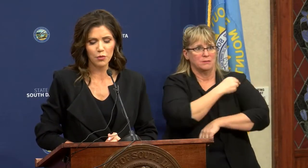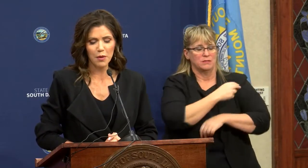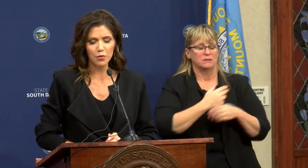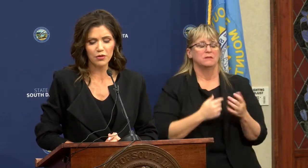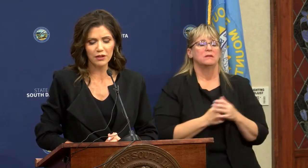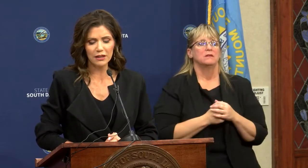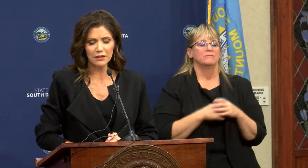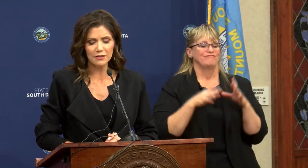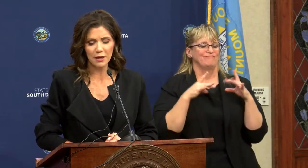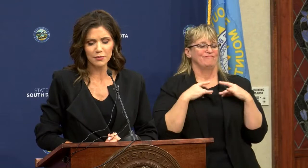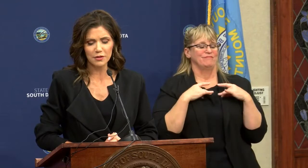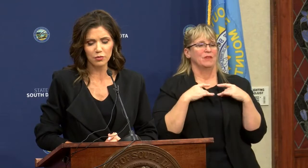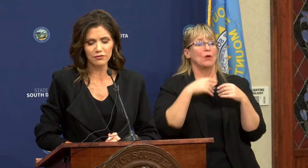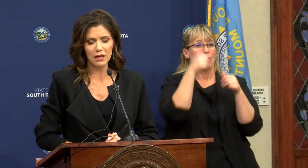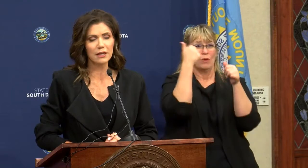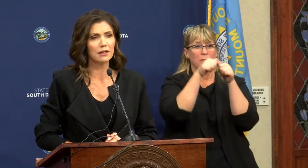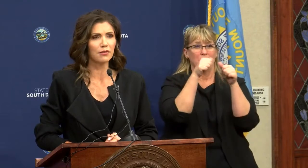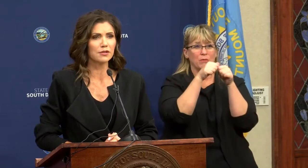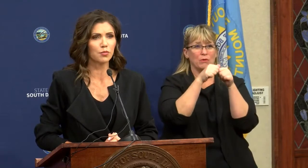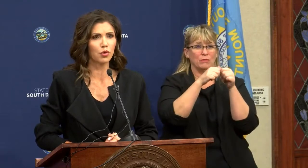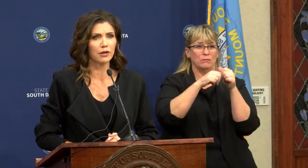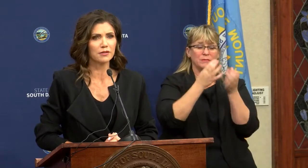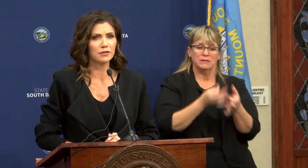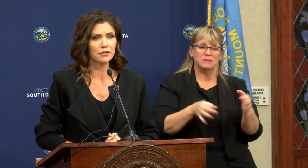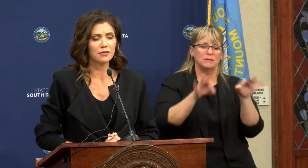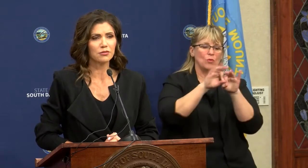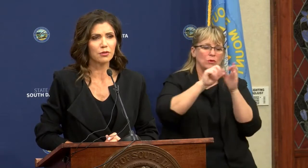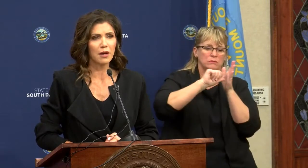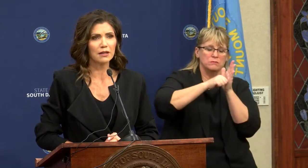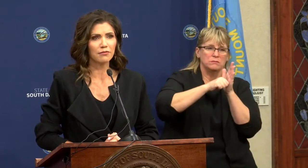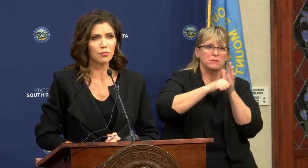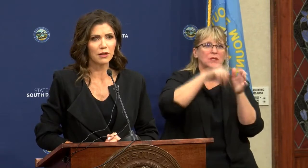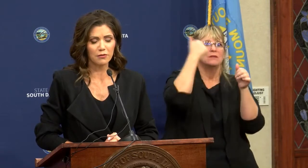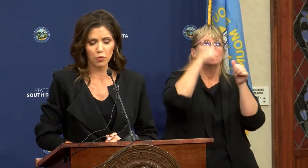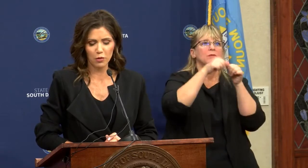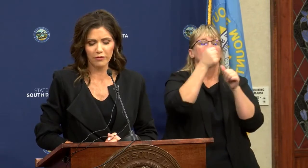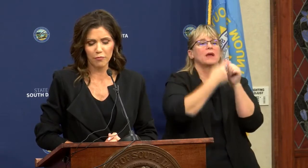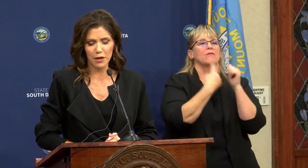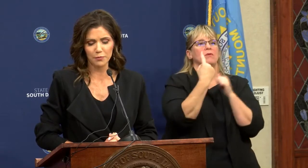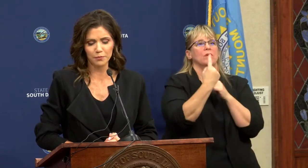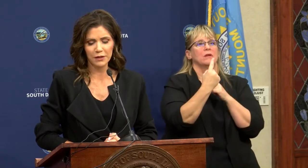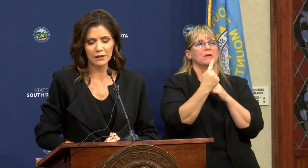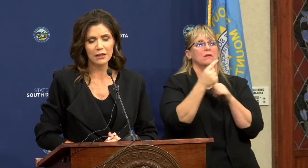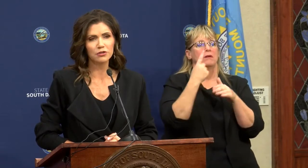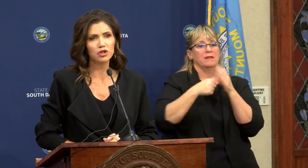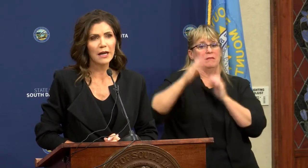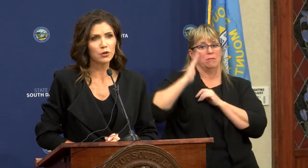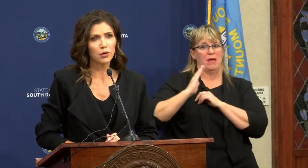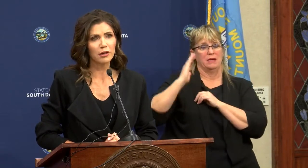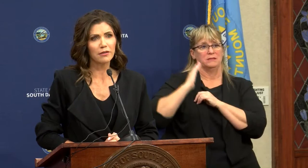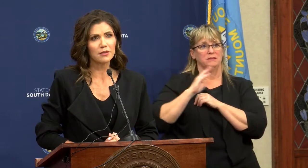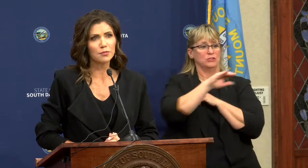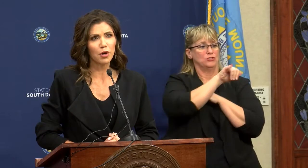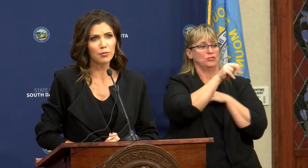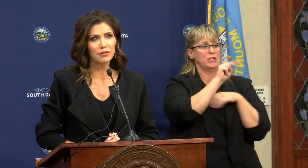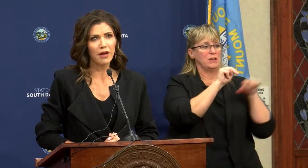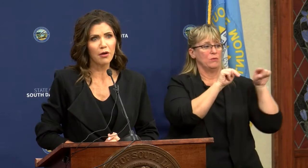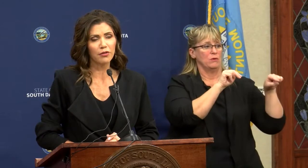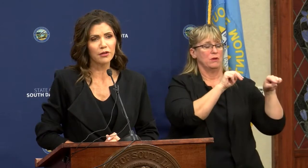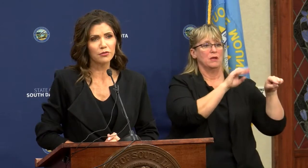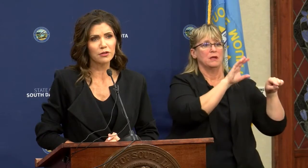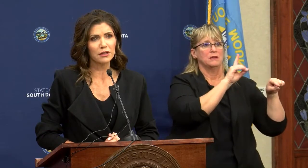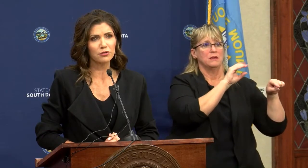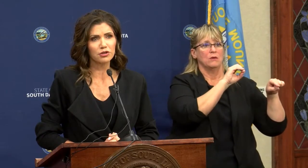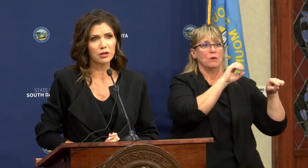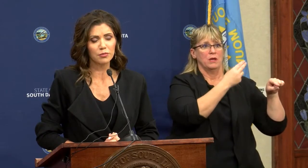Remember that the key steps that we've taken at this point to remind everybody of where we've been. In January, the Department of